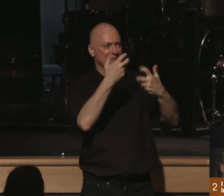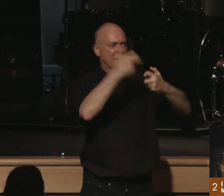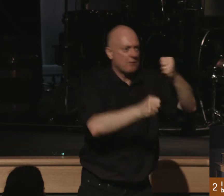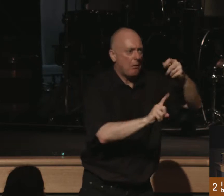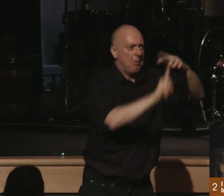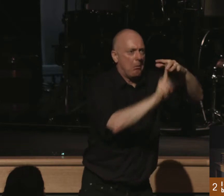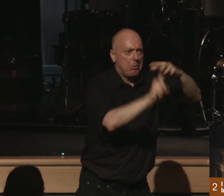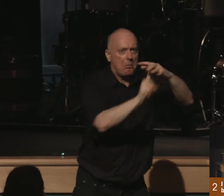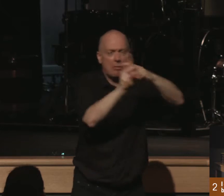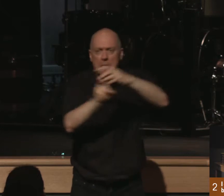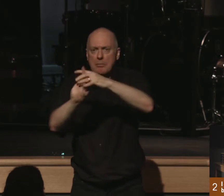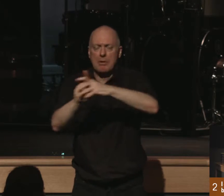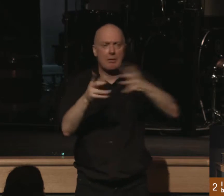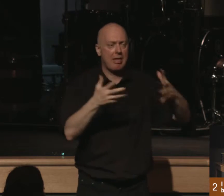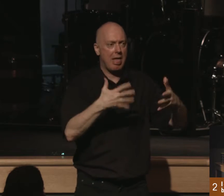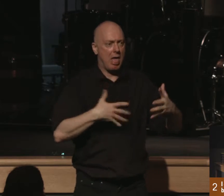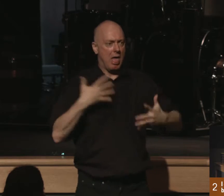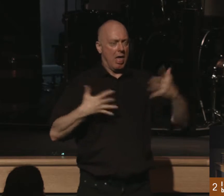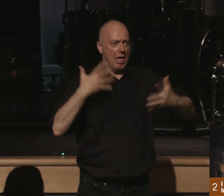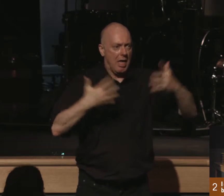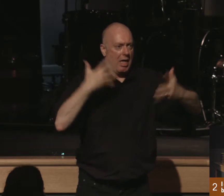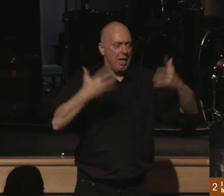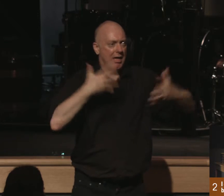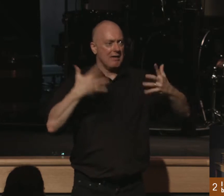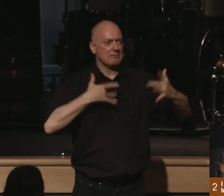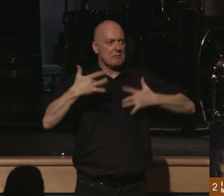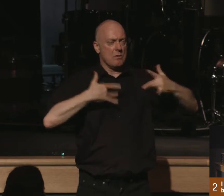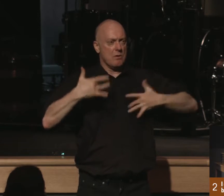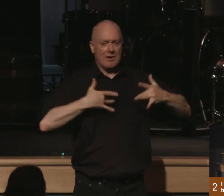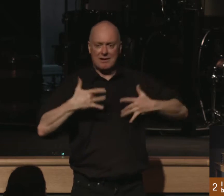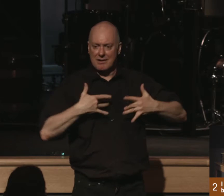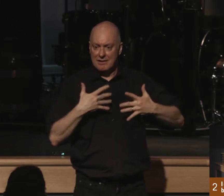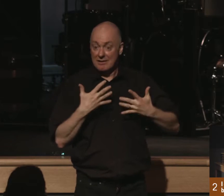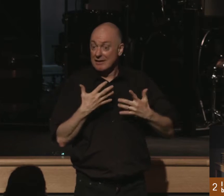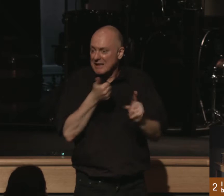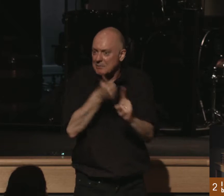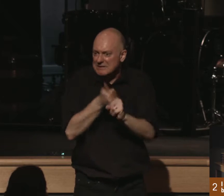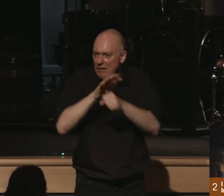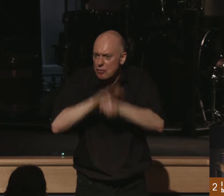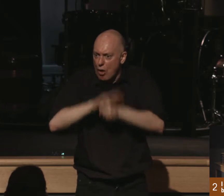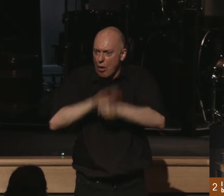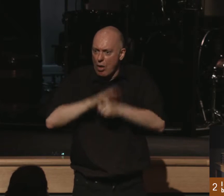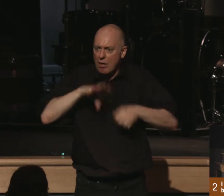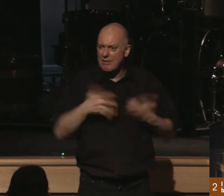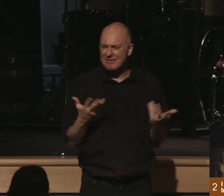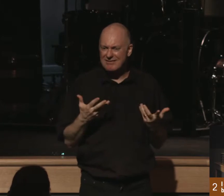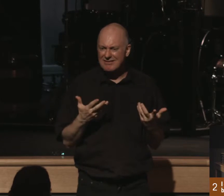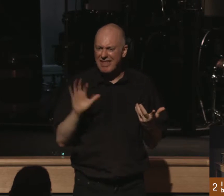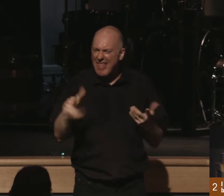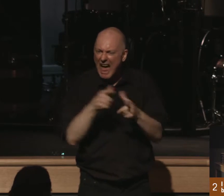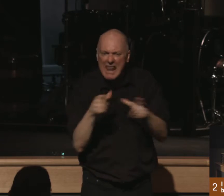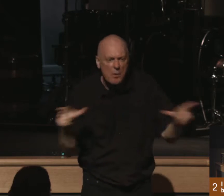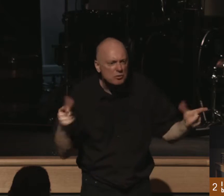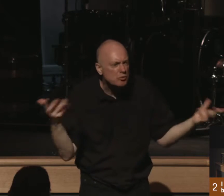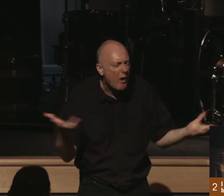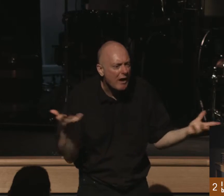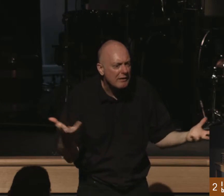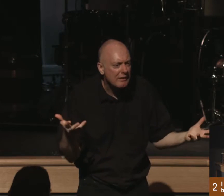Snares encompassed. Pangs laid hold. Distress, anguish. What kind of language is this? This is